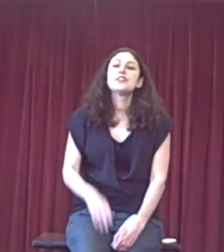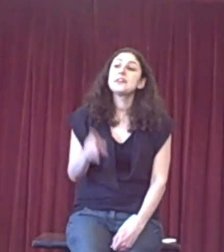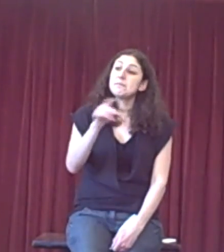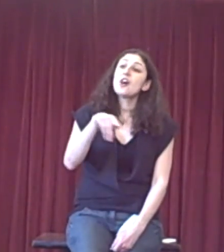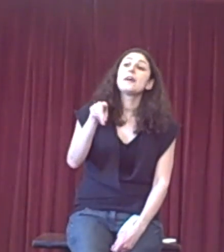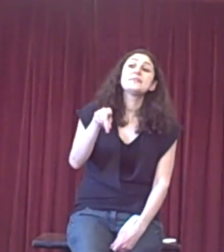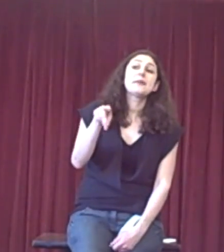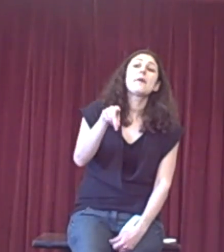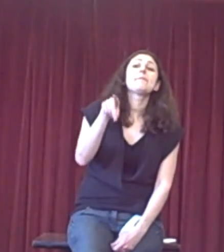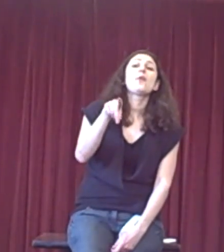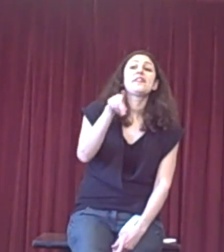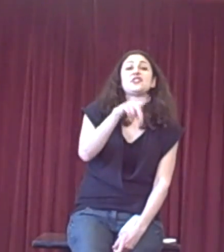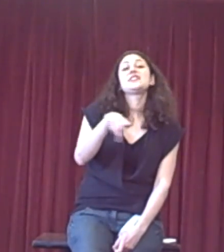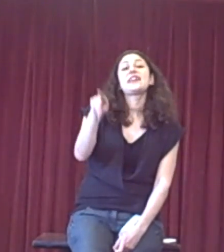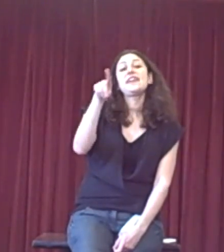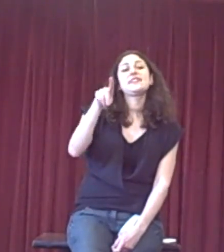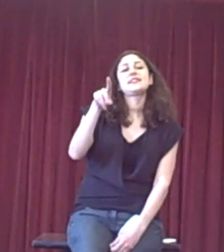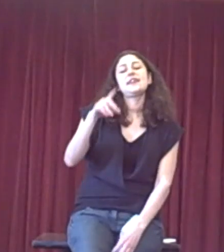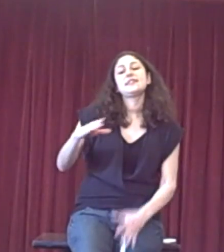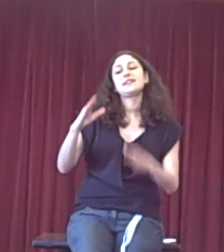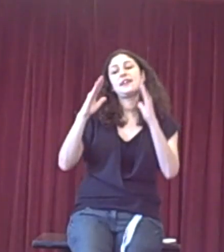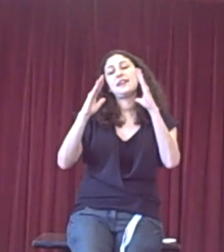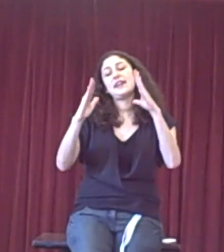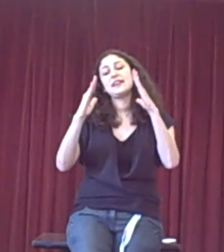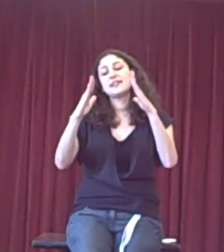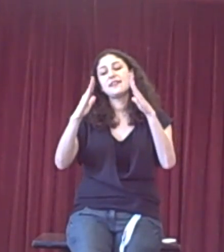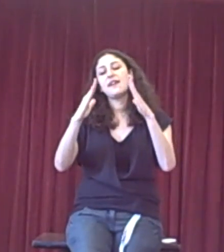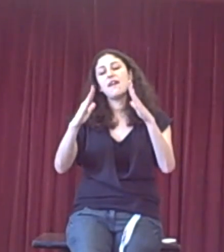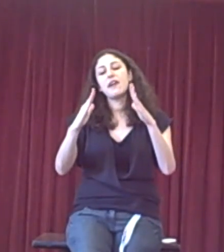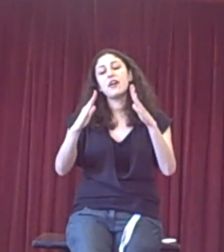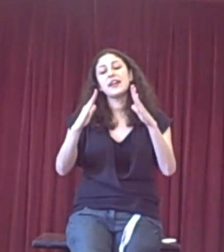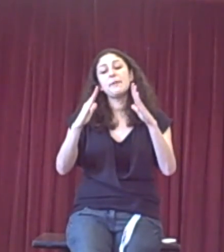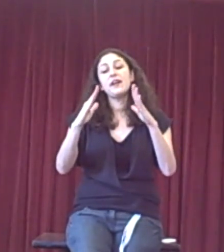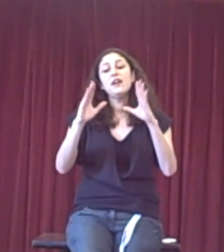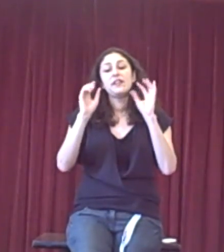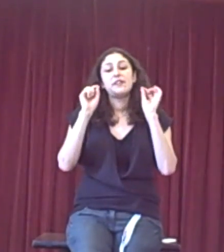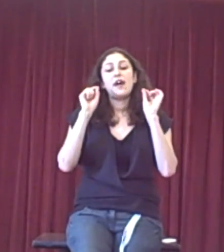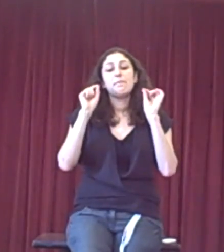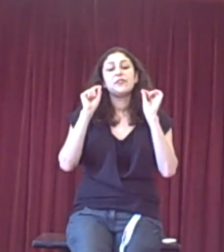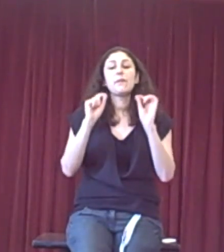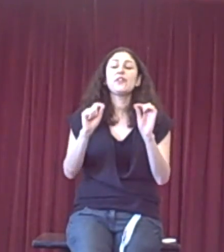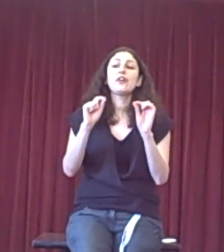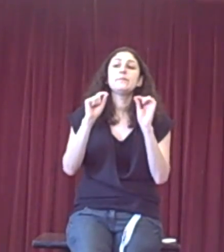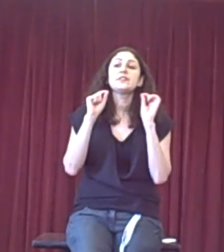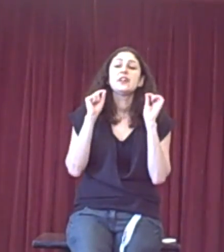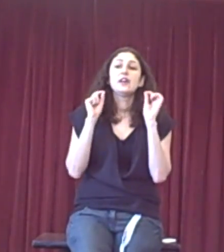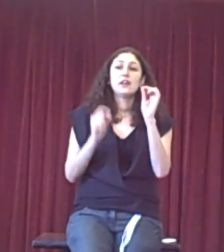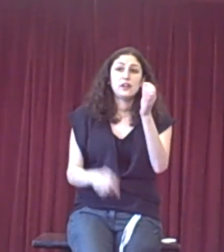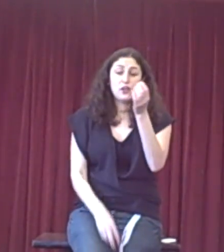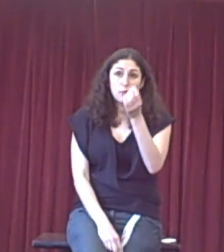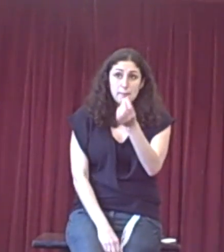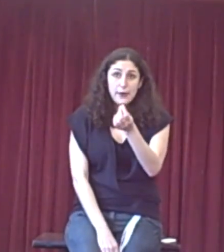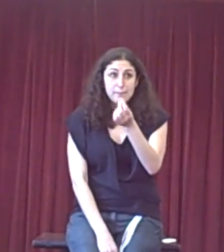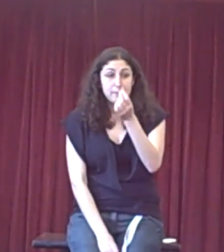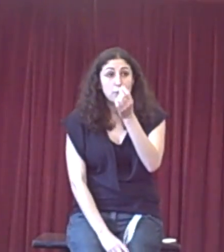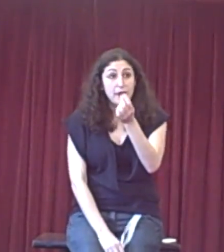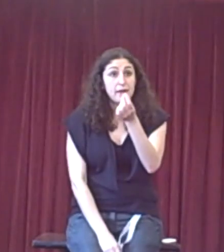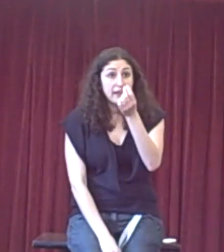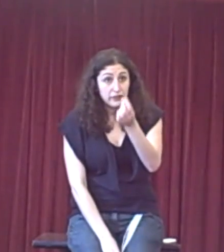Sometimes it might be worth, I should say, it is a hierarchy, but sometimes you might end